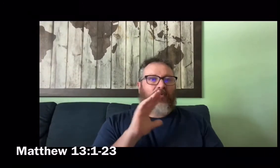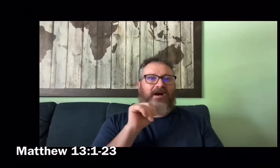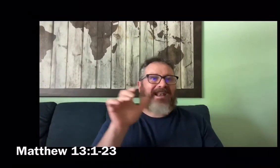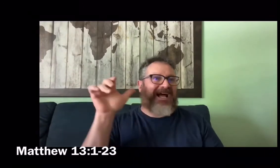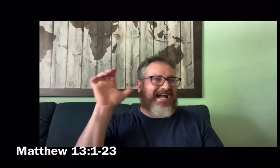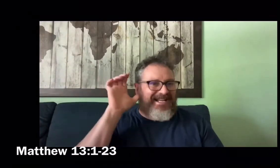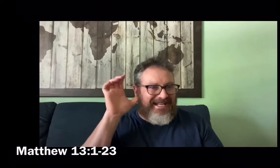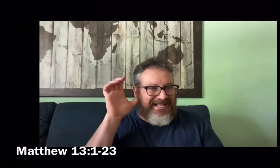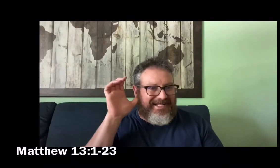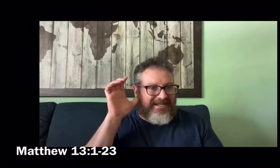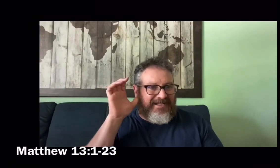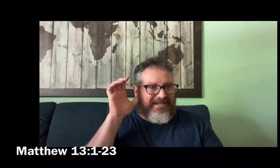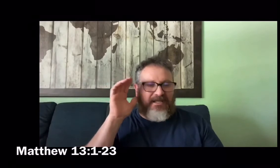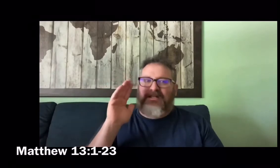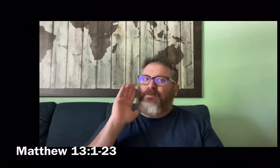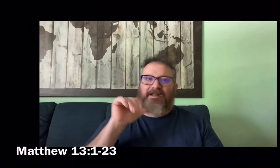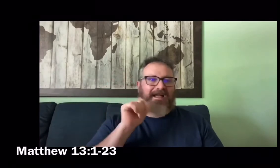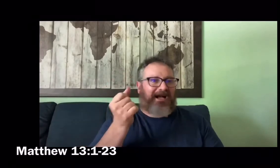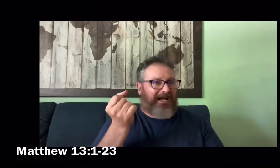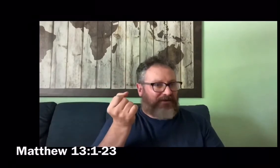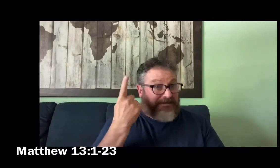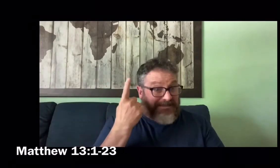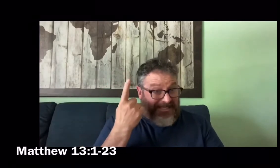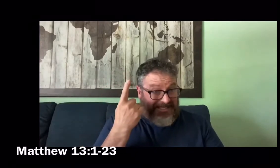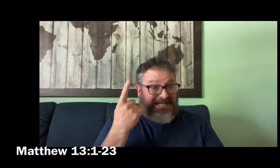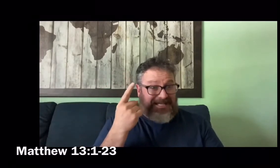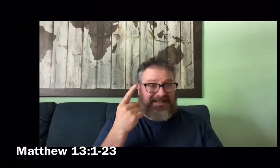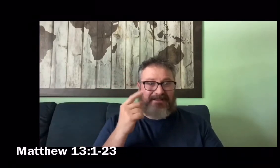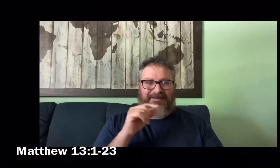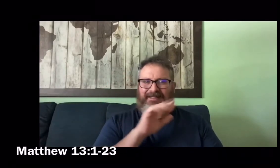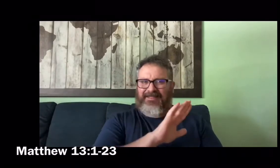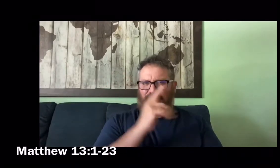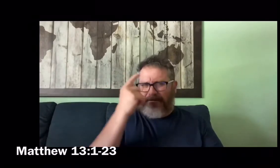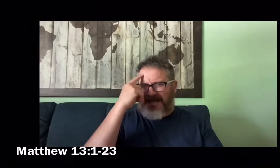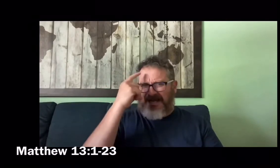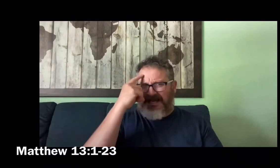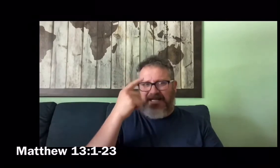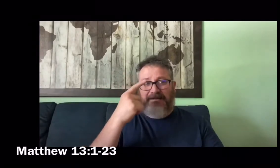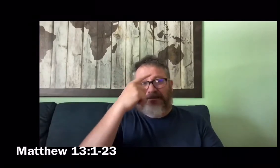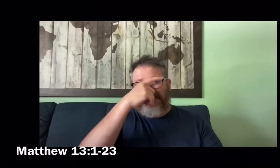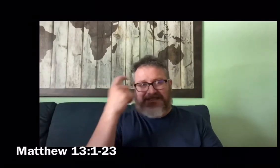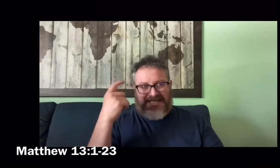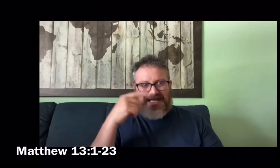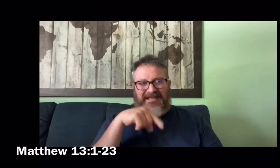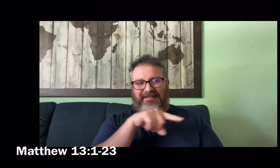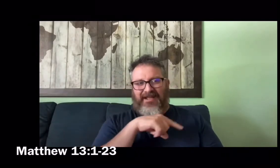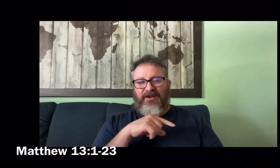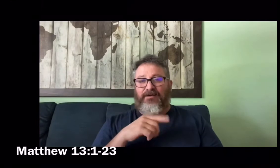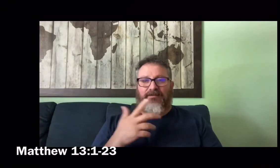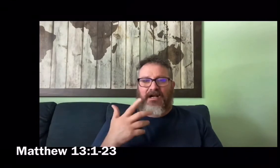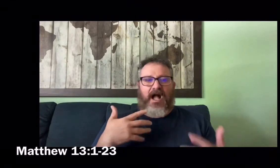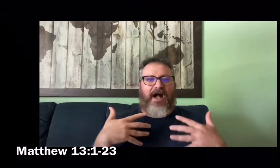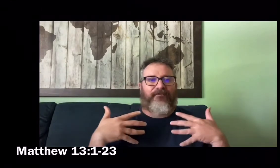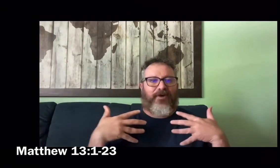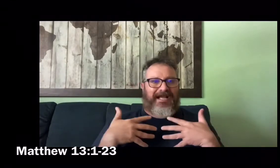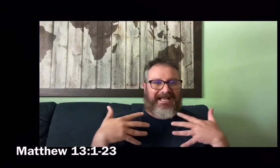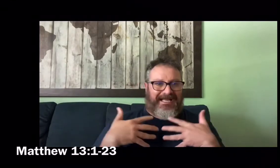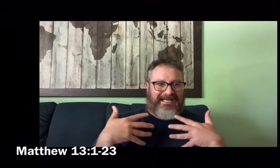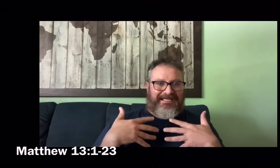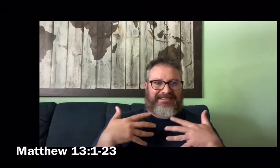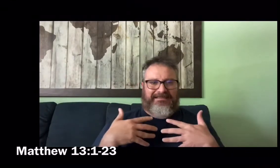eyes and hear with their ears and understand with their hearts and be converted